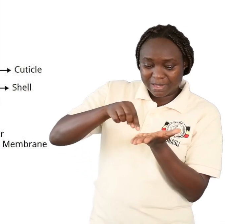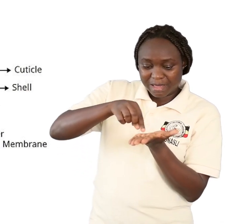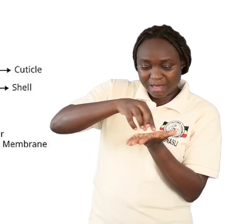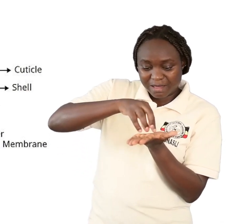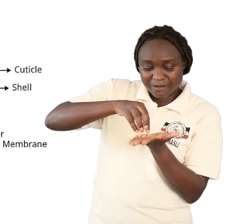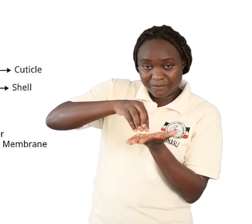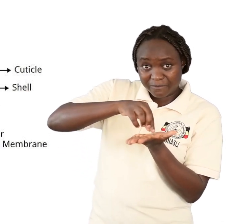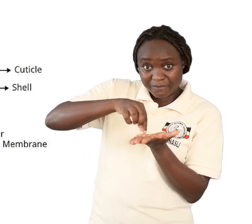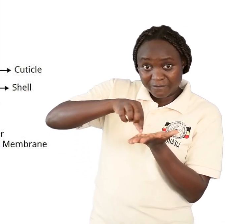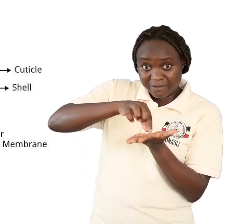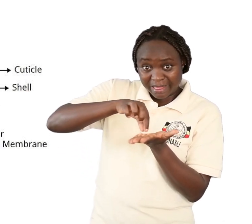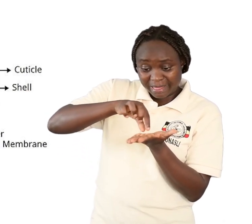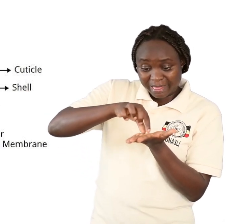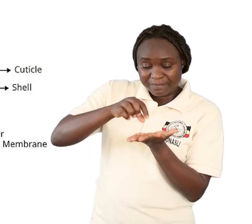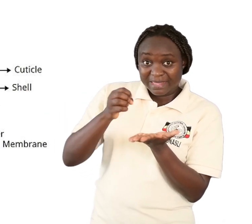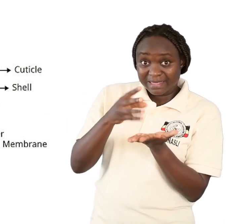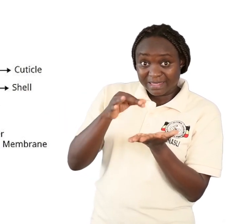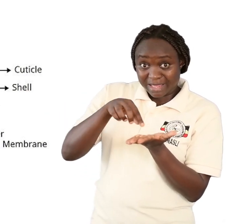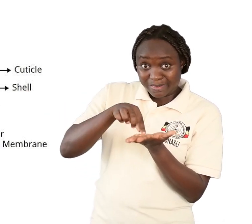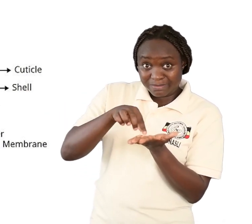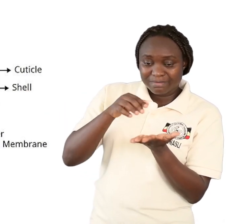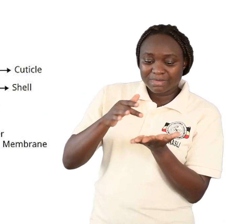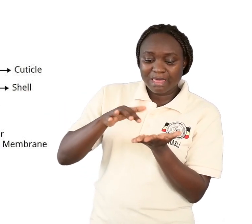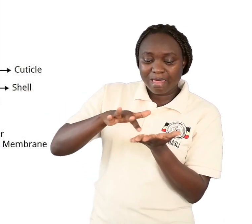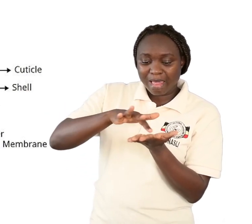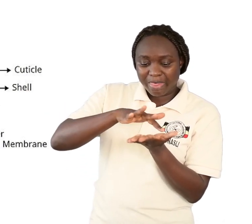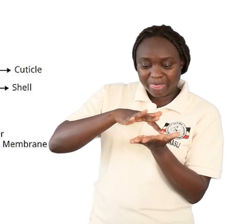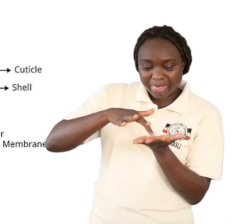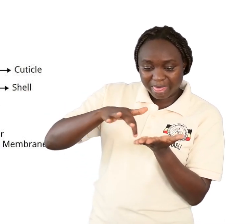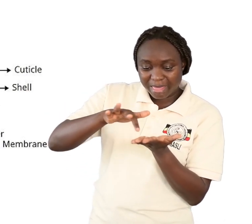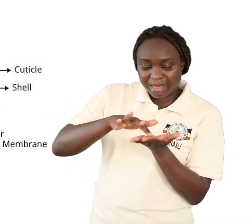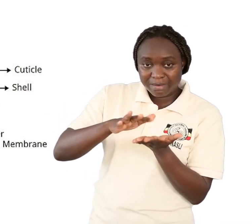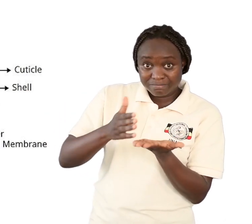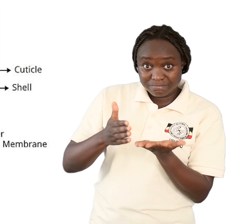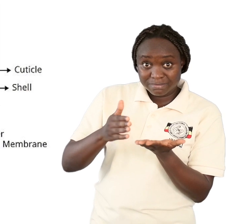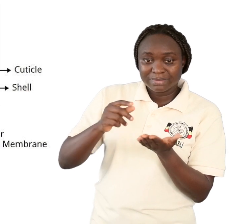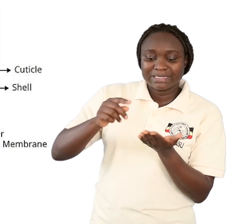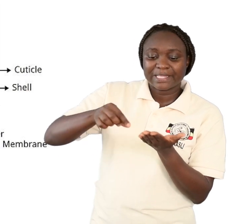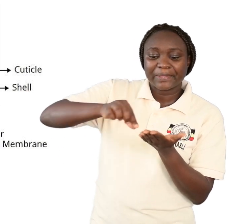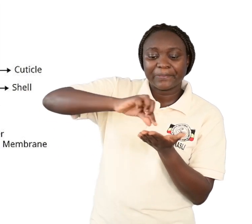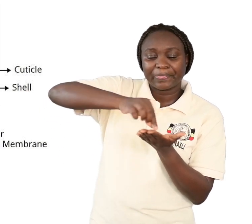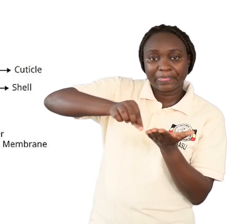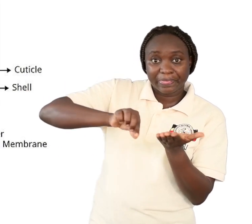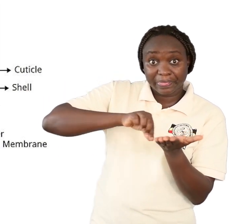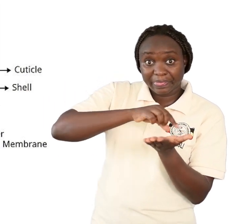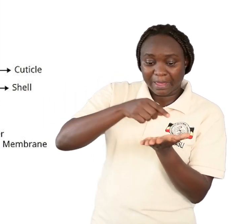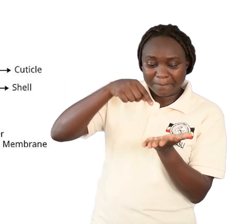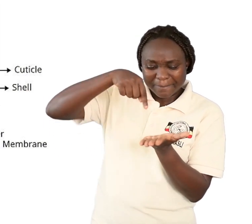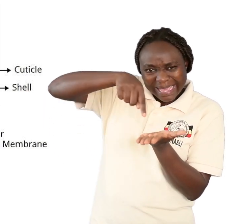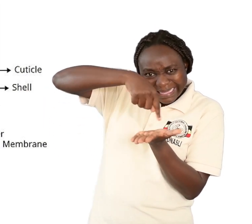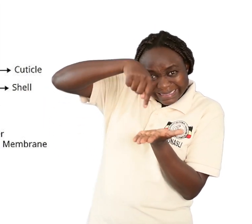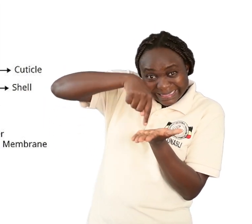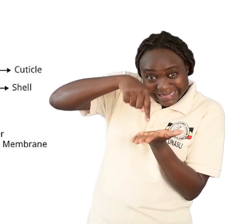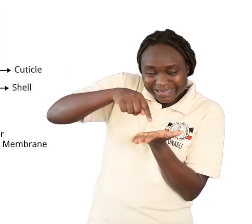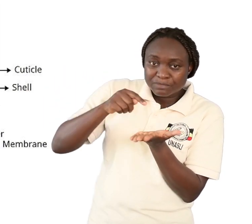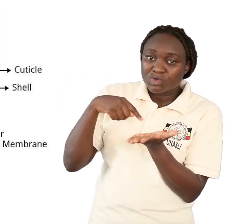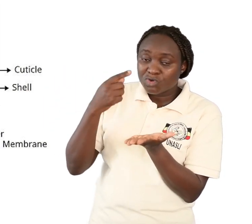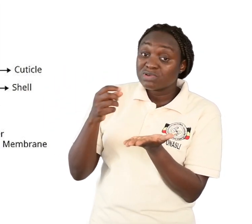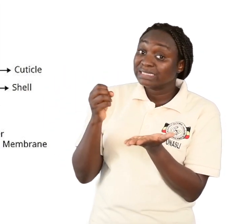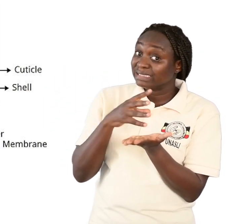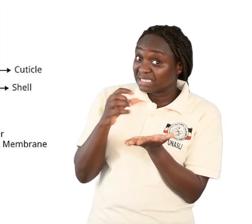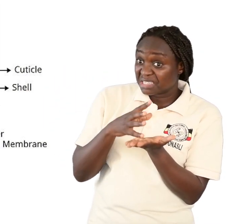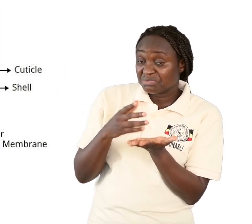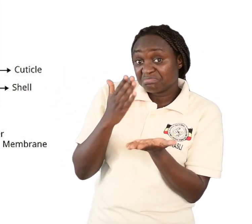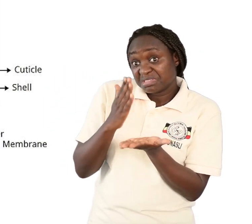of the egg. Usually, it is yellow in color, but that might